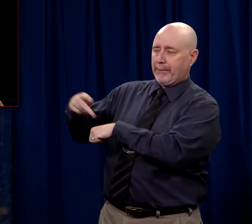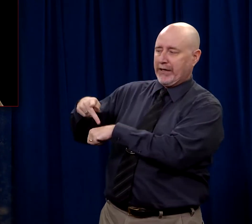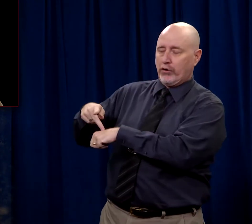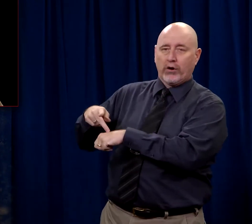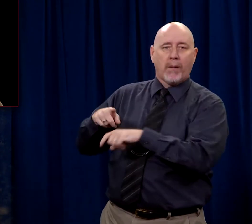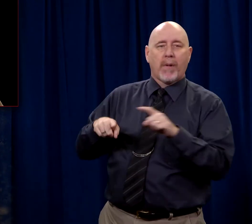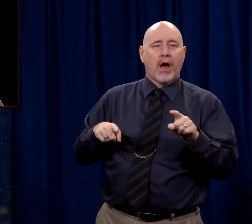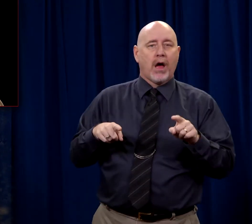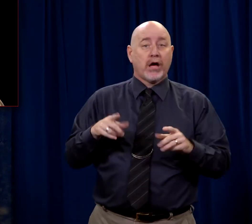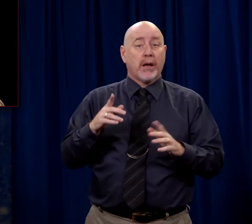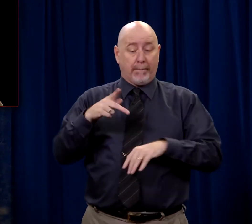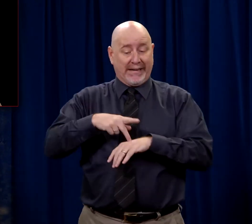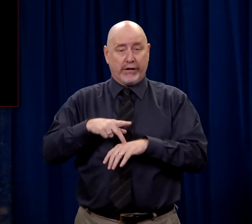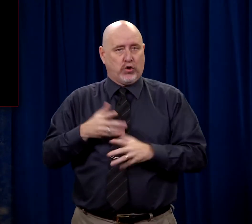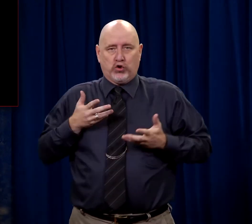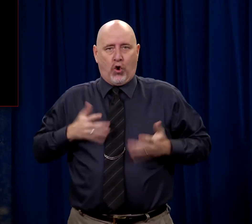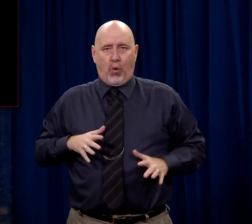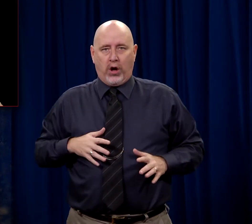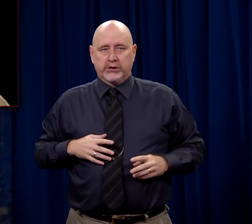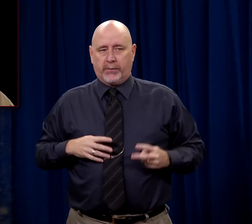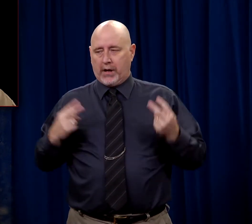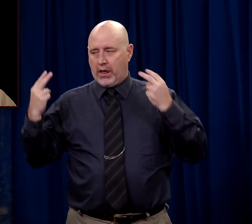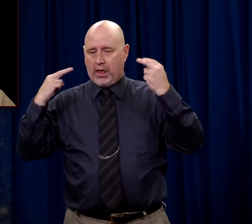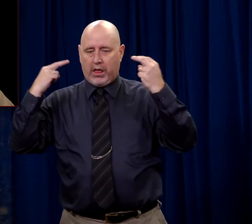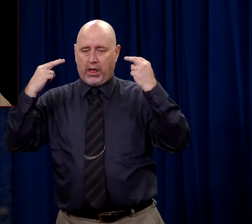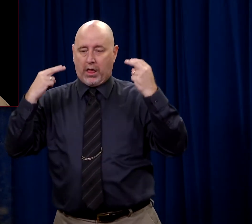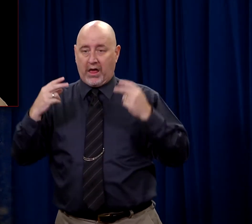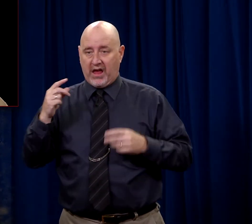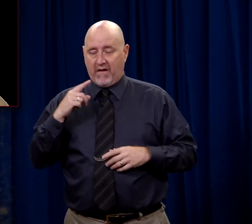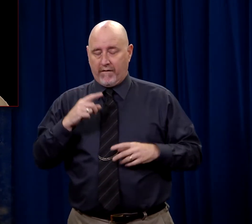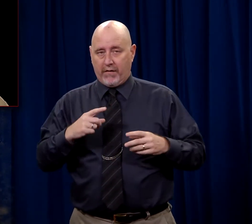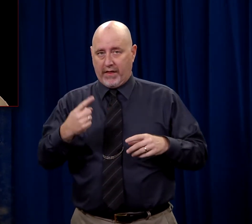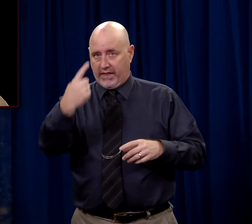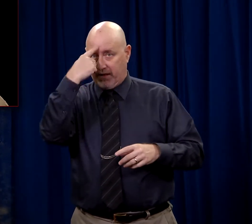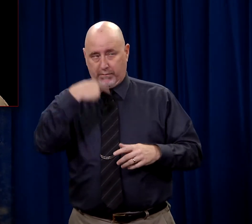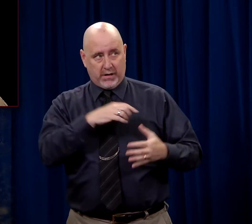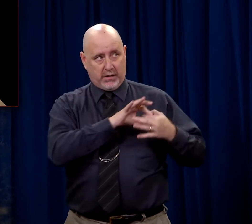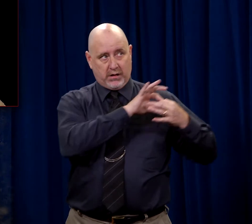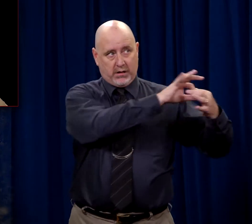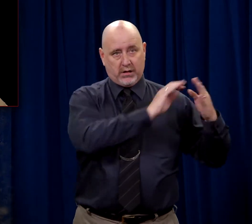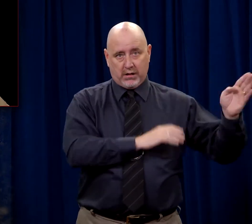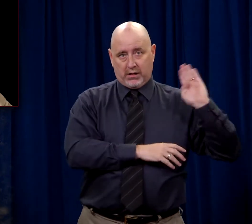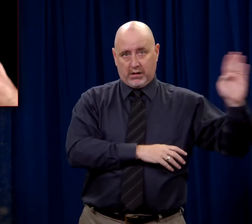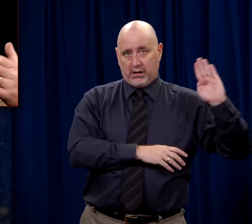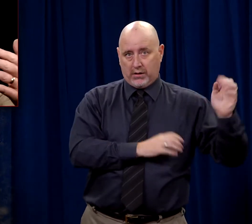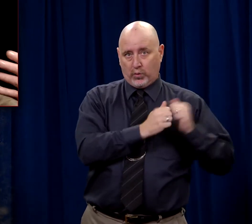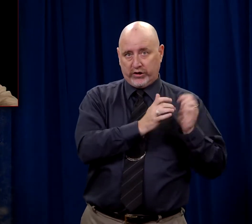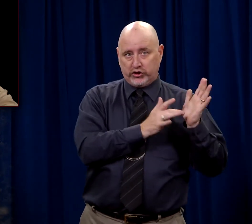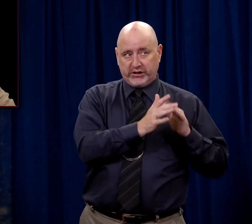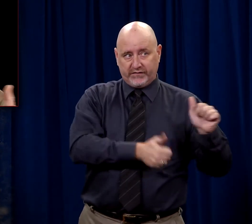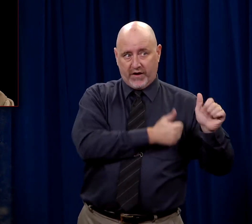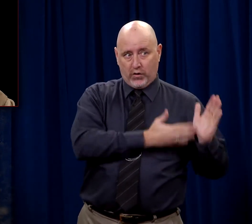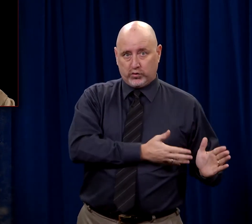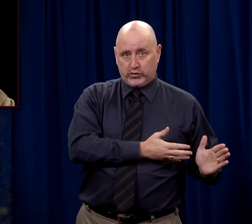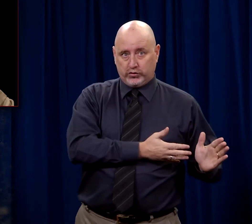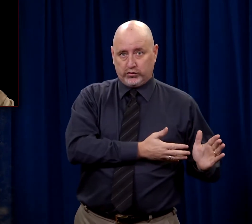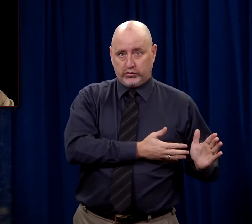see him. But he doesn't want to be observed. Because if he's identified as being one of Jesus' followers, I mean,